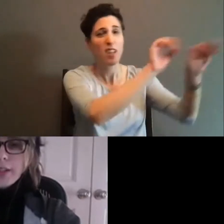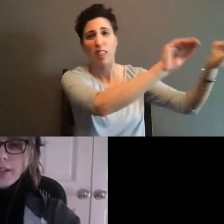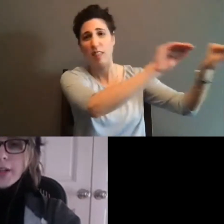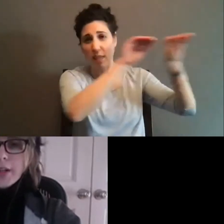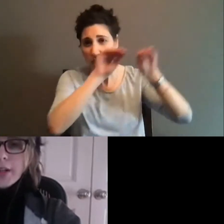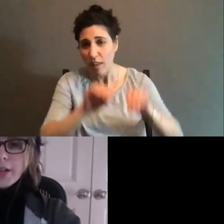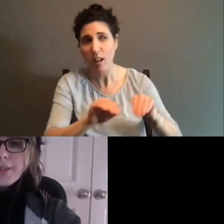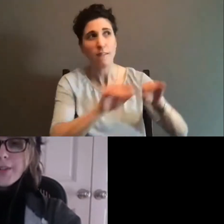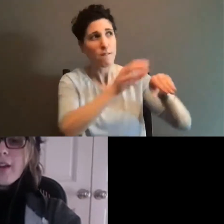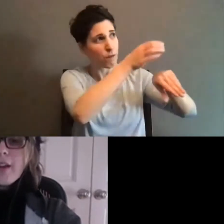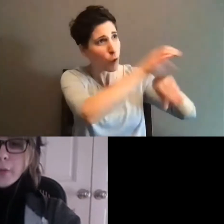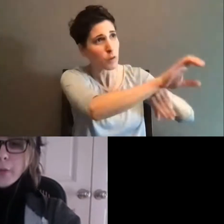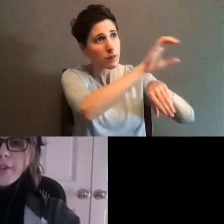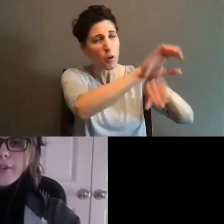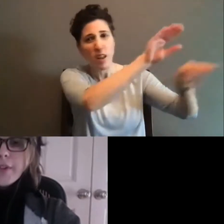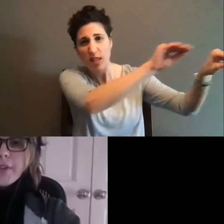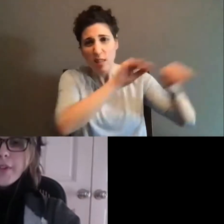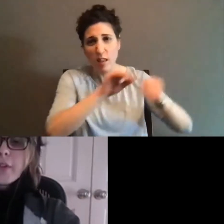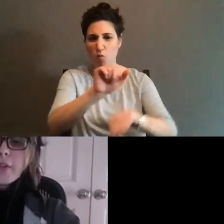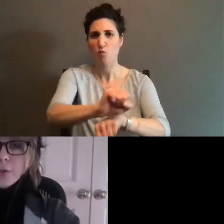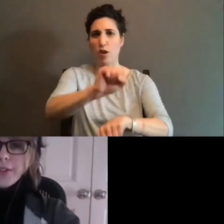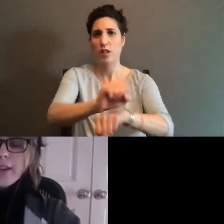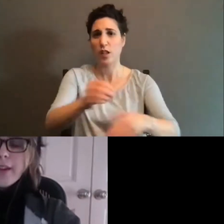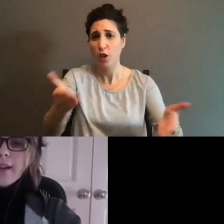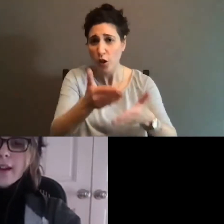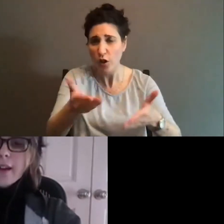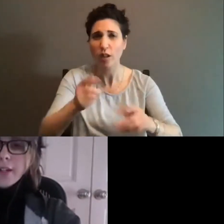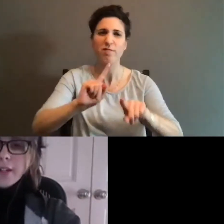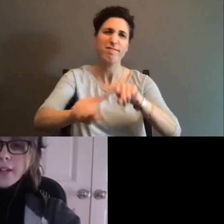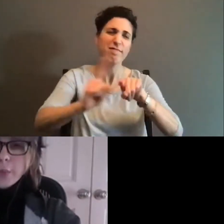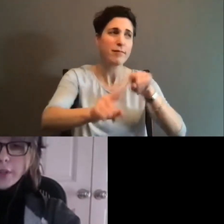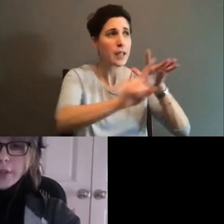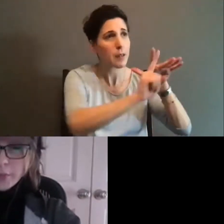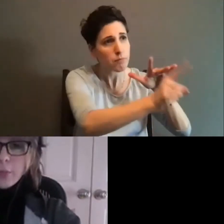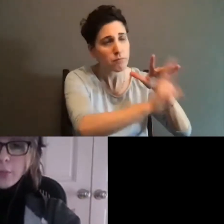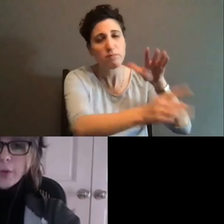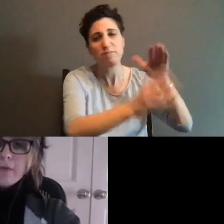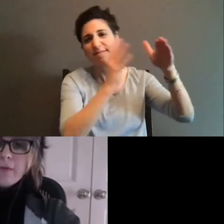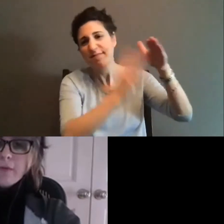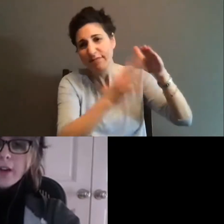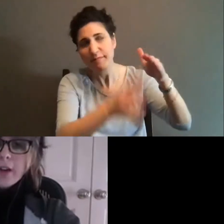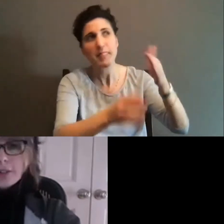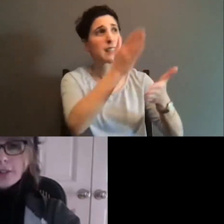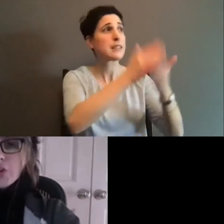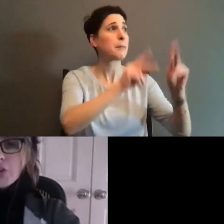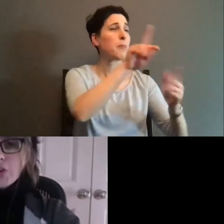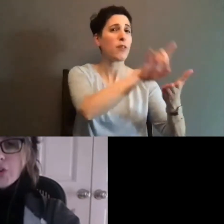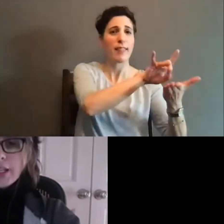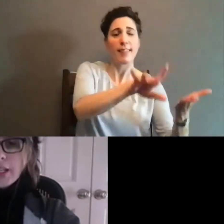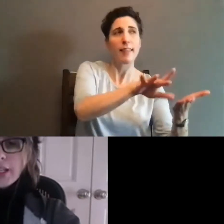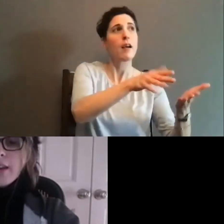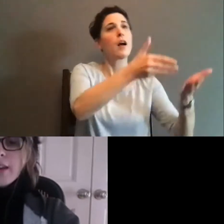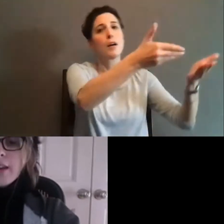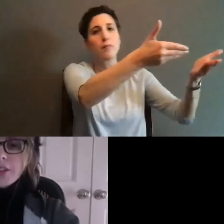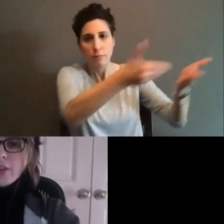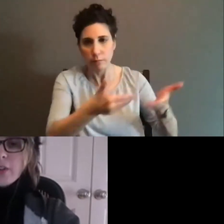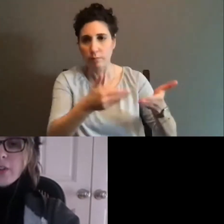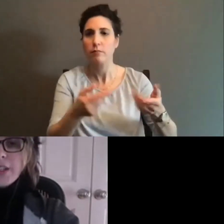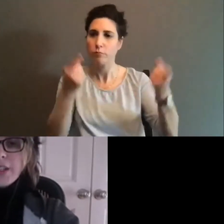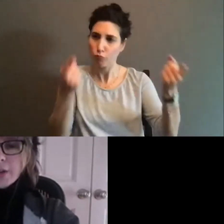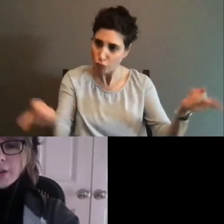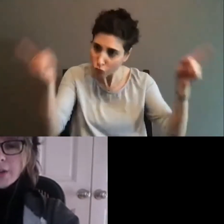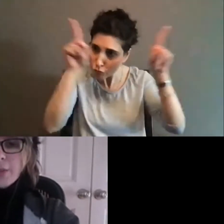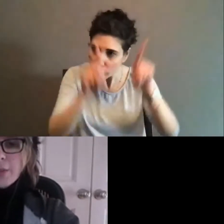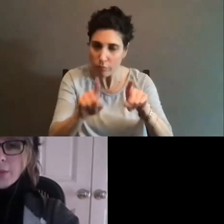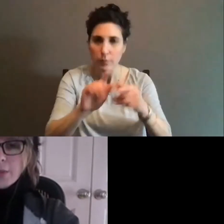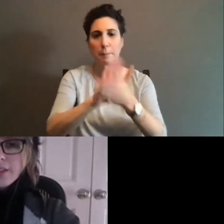international forced labor trades, immigrants, refugees, and displaced peoples have been invited into this treaty in the spirit of